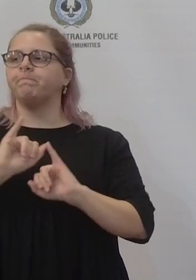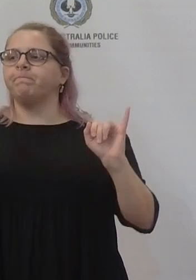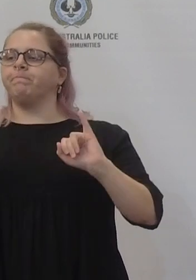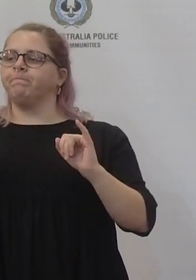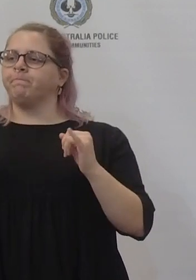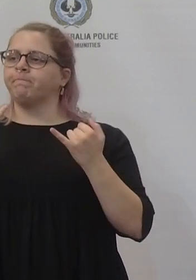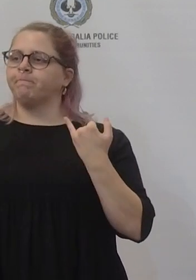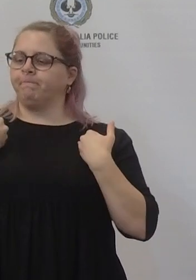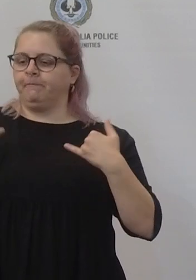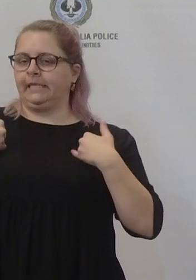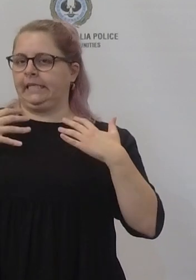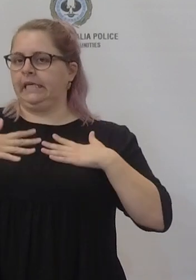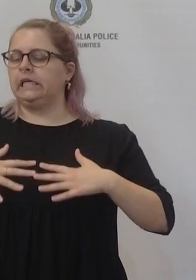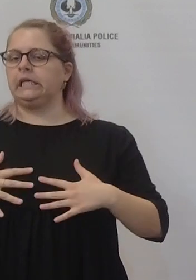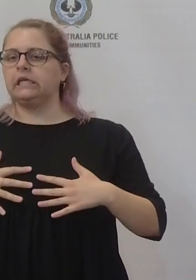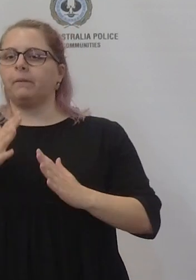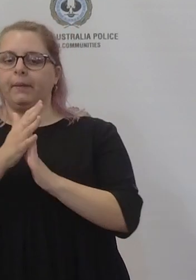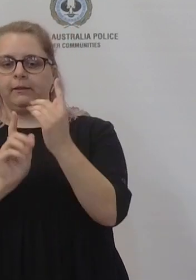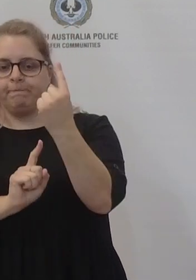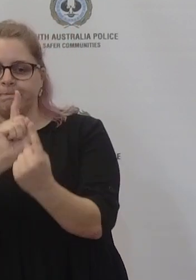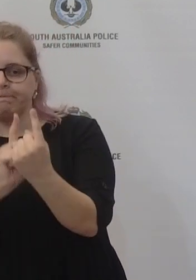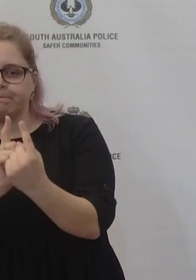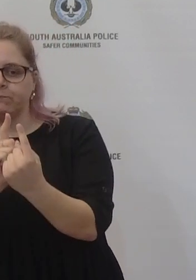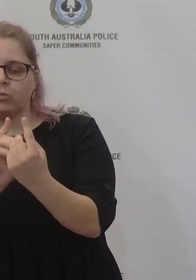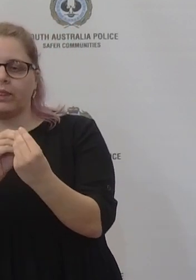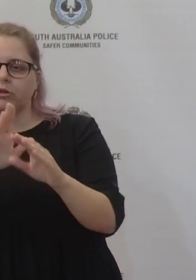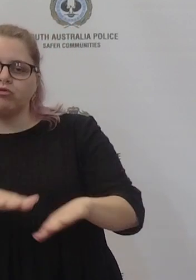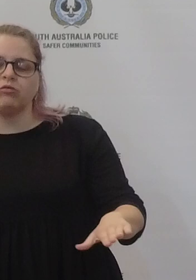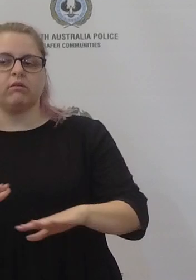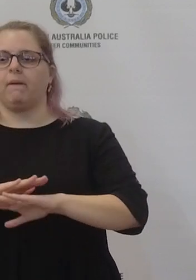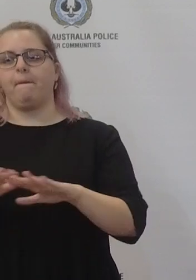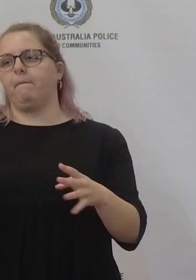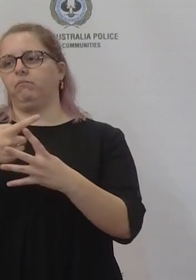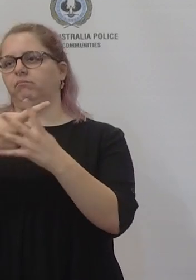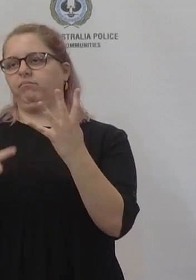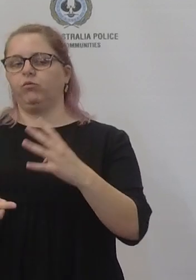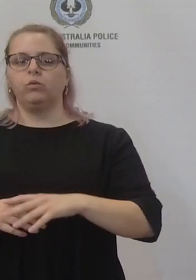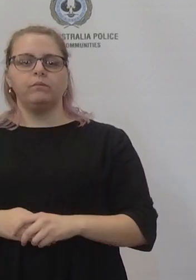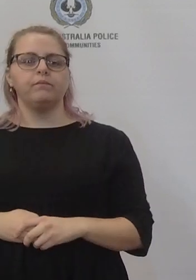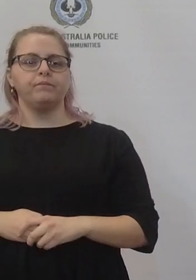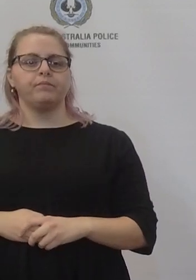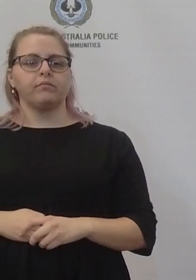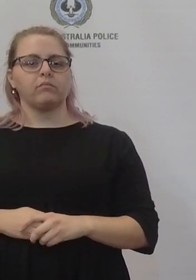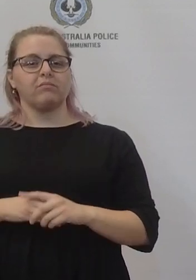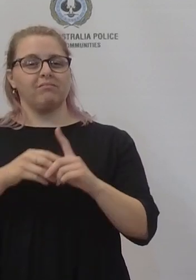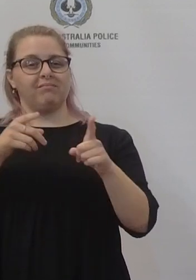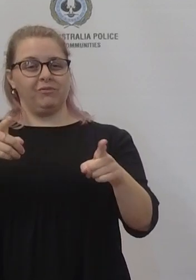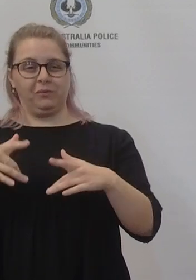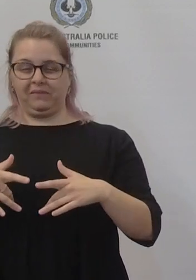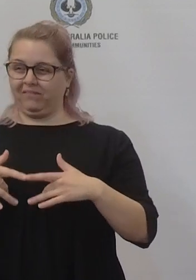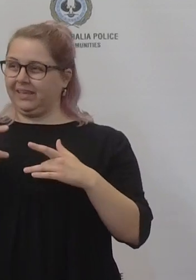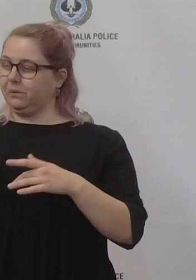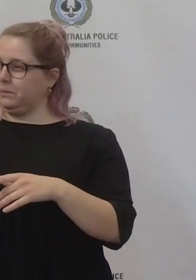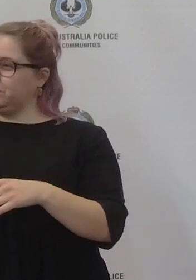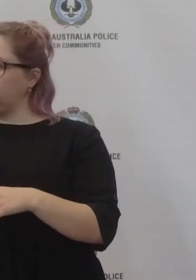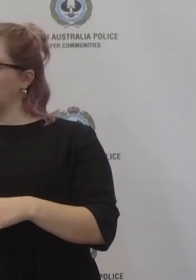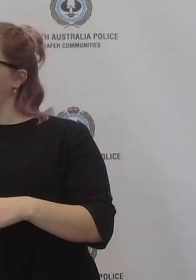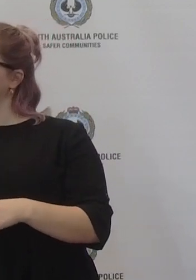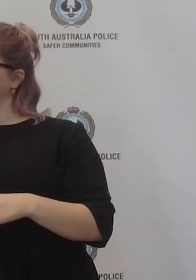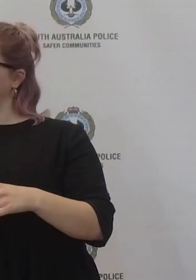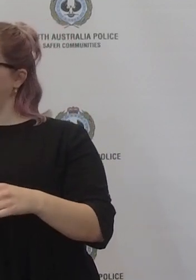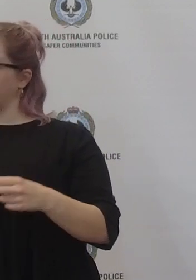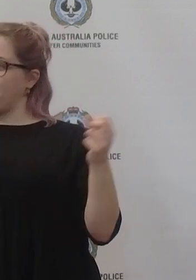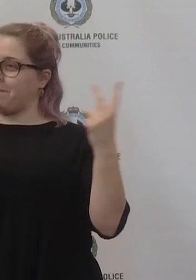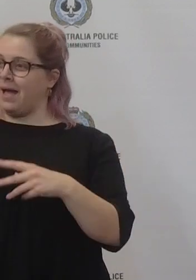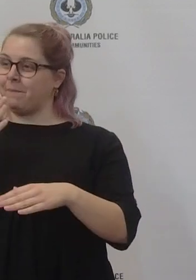and immunocompromised. Will this 208 staff make a massive difference welcoming them back when there's so many teachers on leave because of